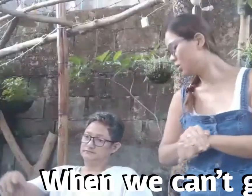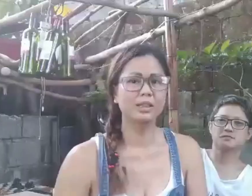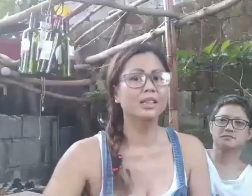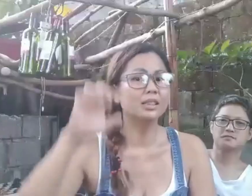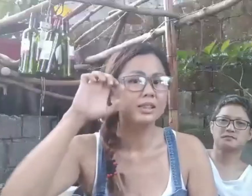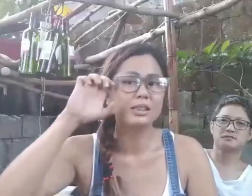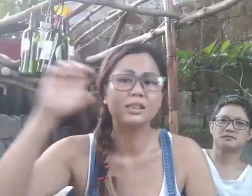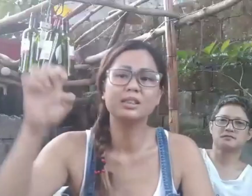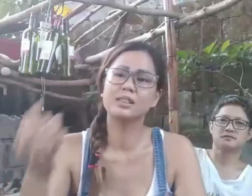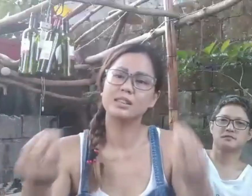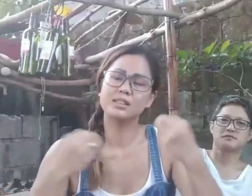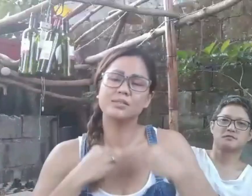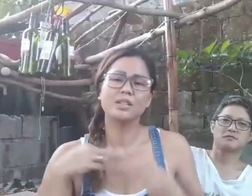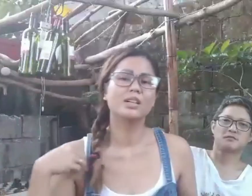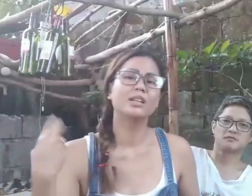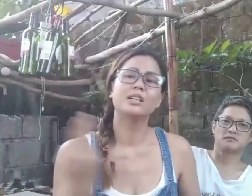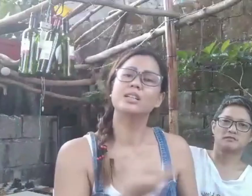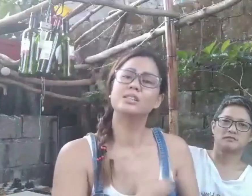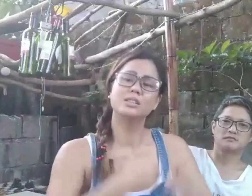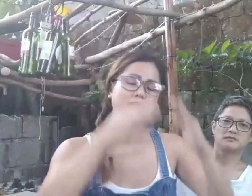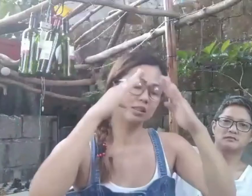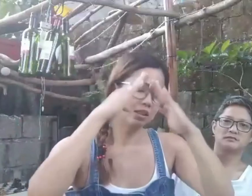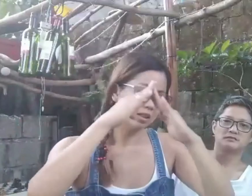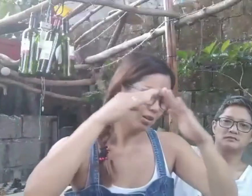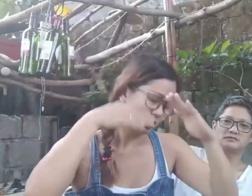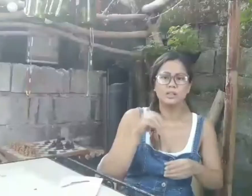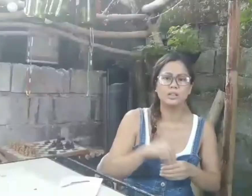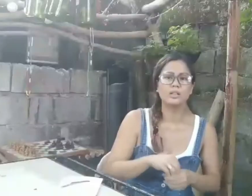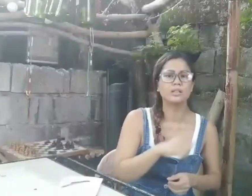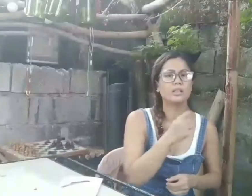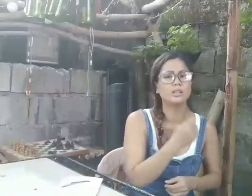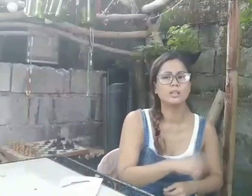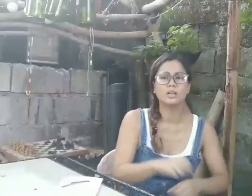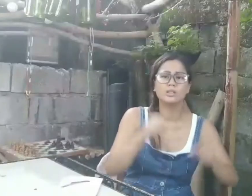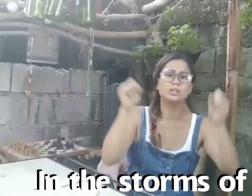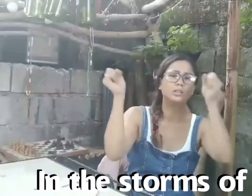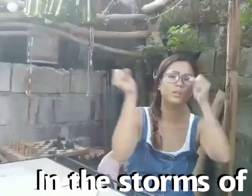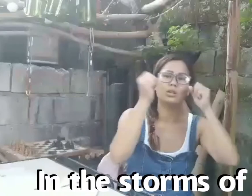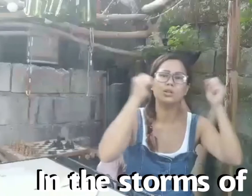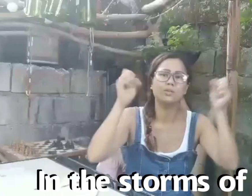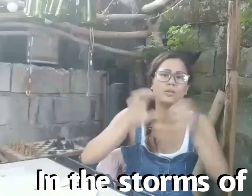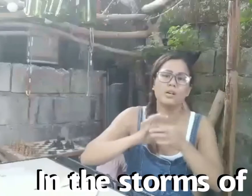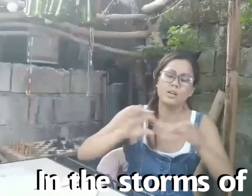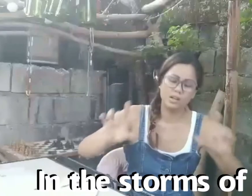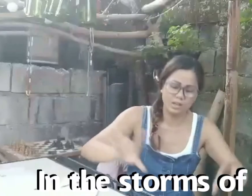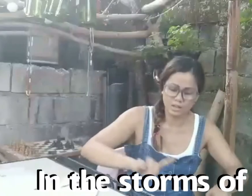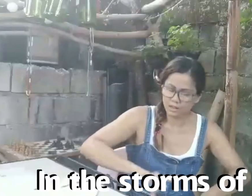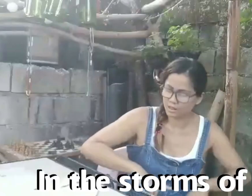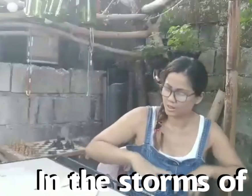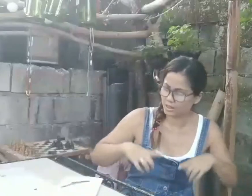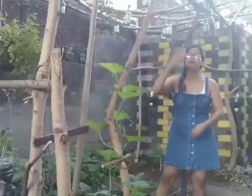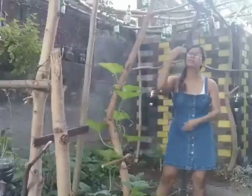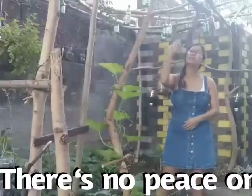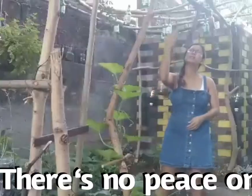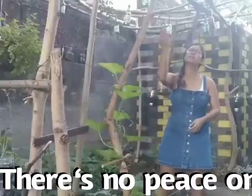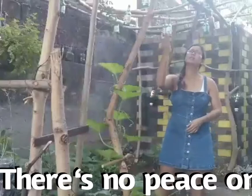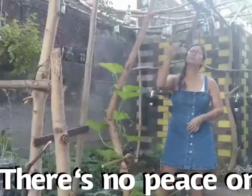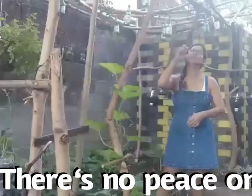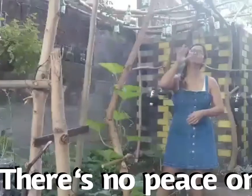He gives us shelter in the storms of life When there's